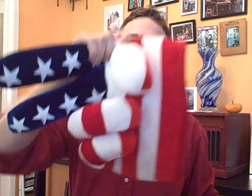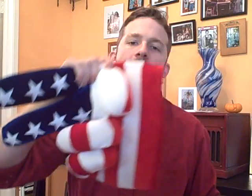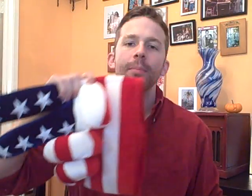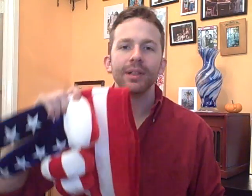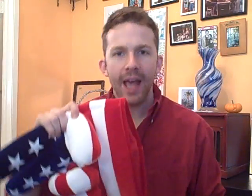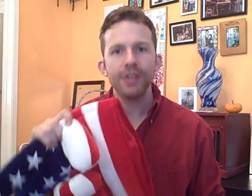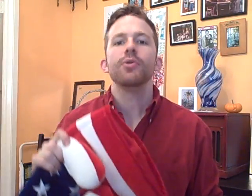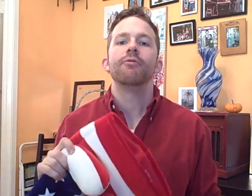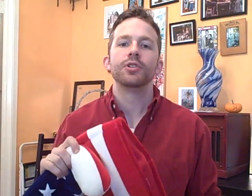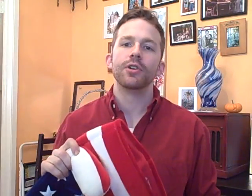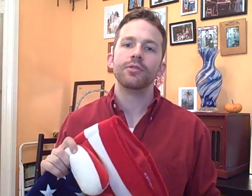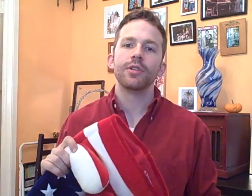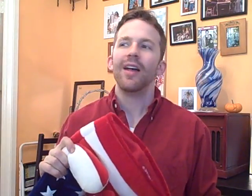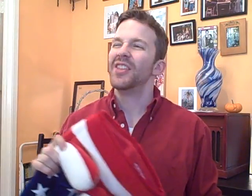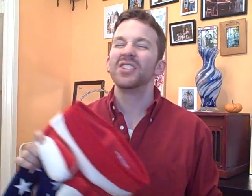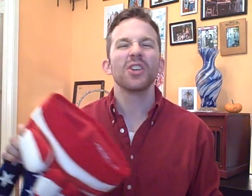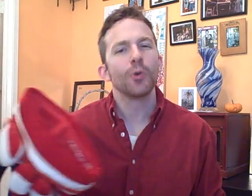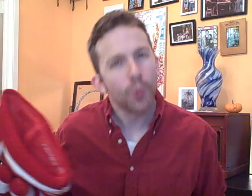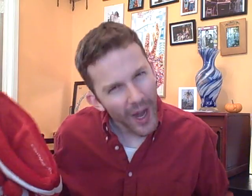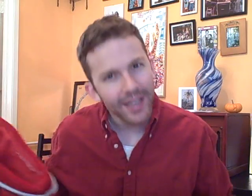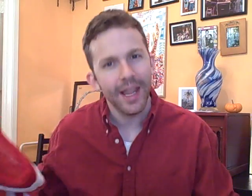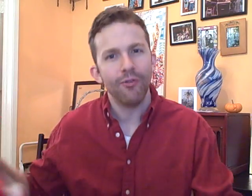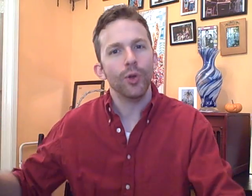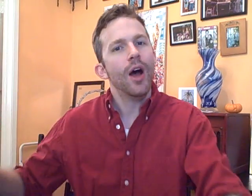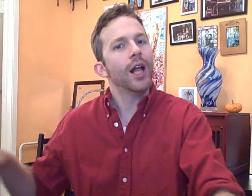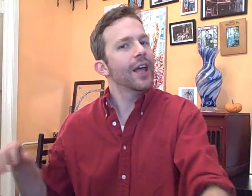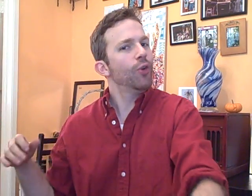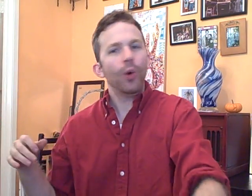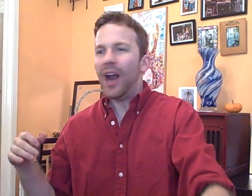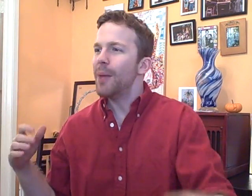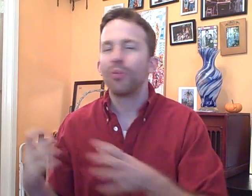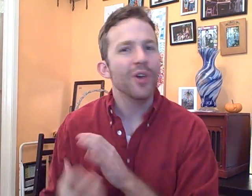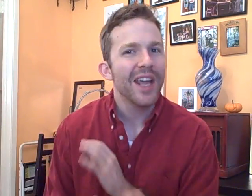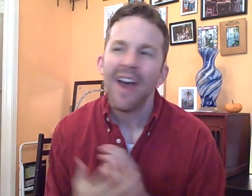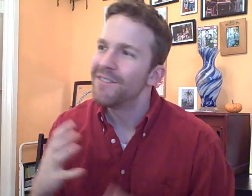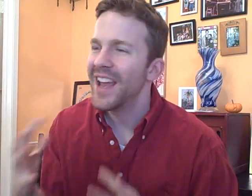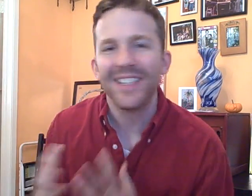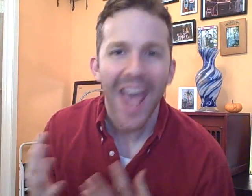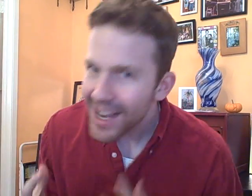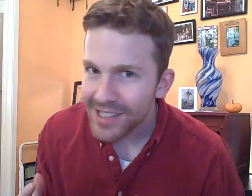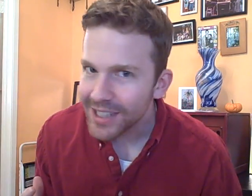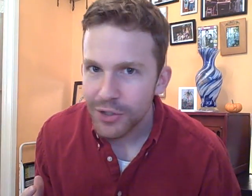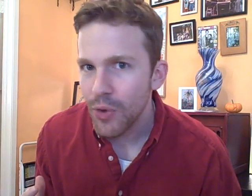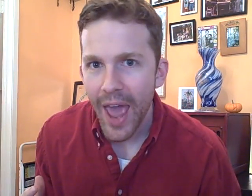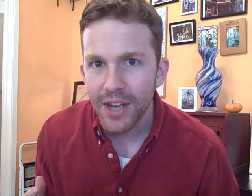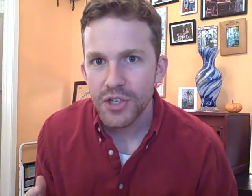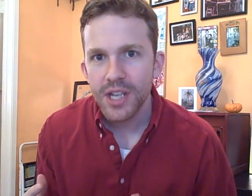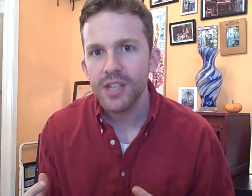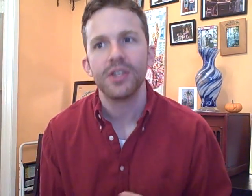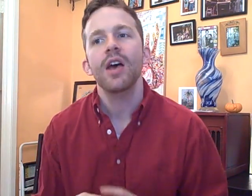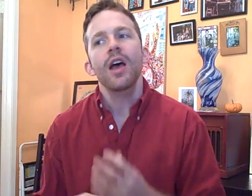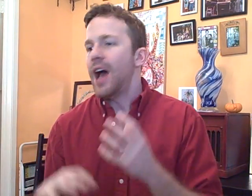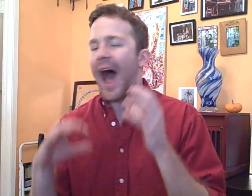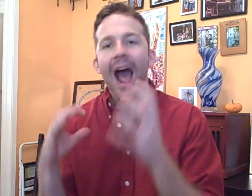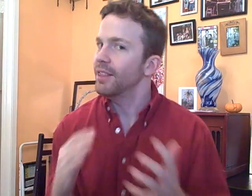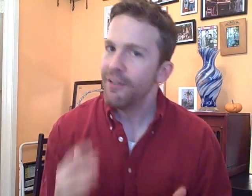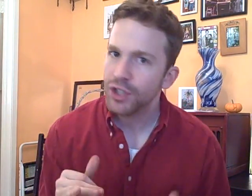I am glad you have returned. This is a great level, a level where I bring fantastic strategies, high level